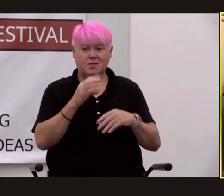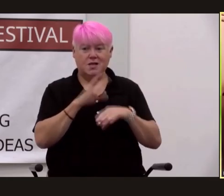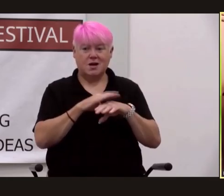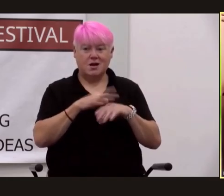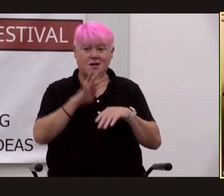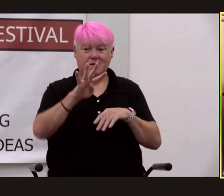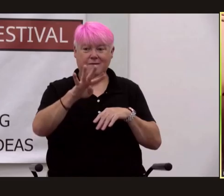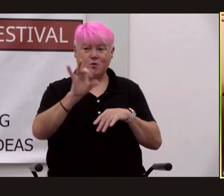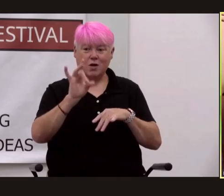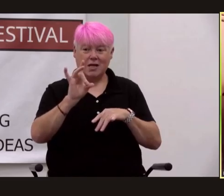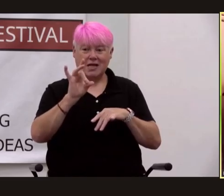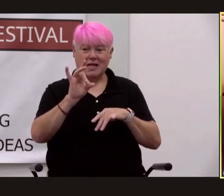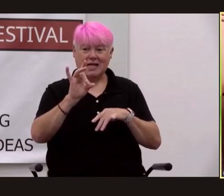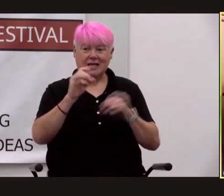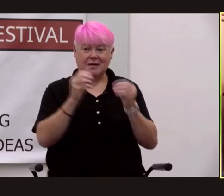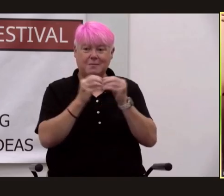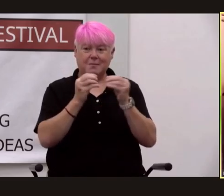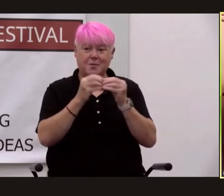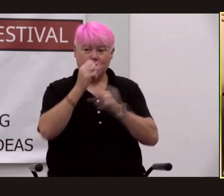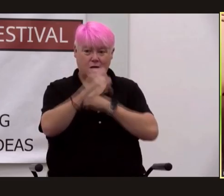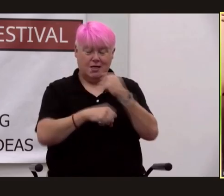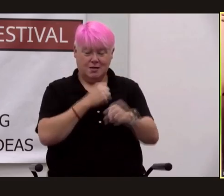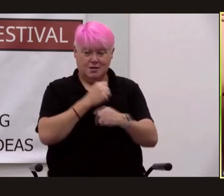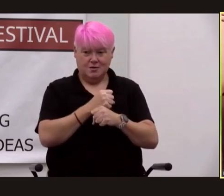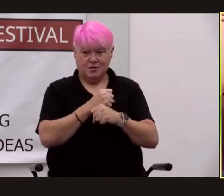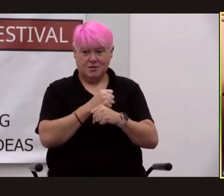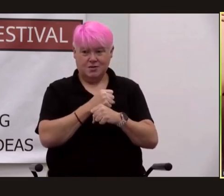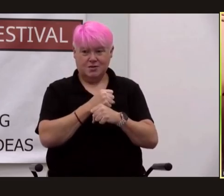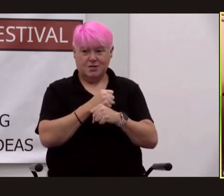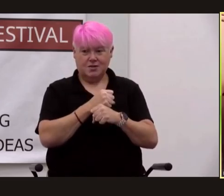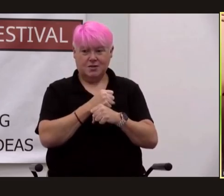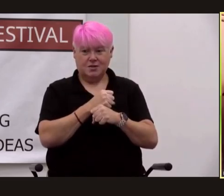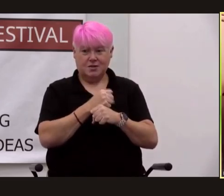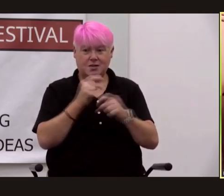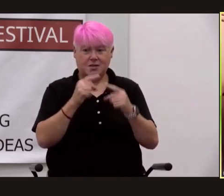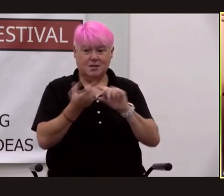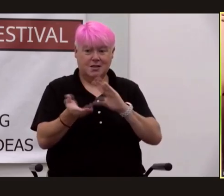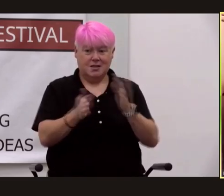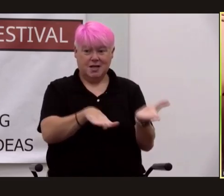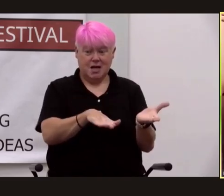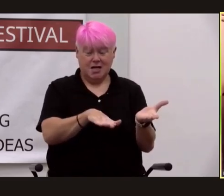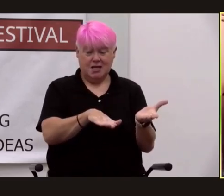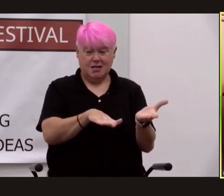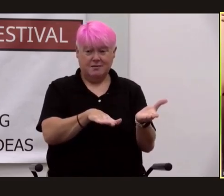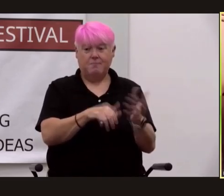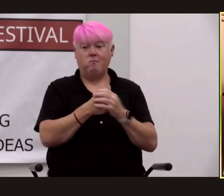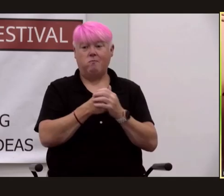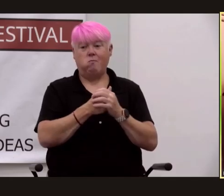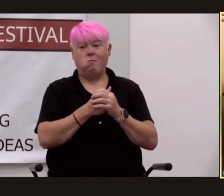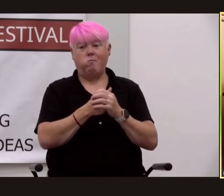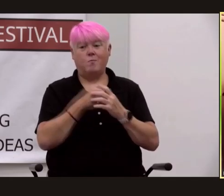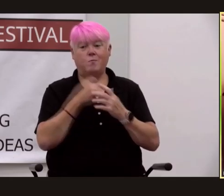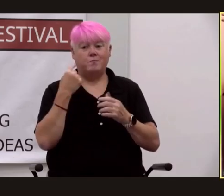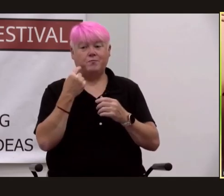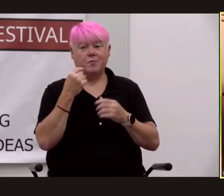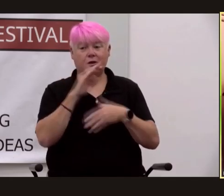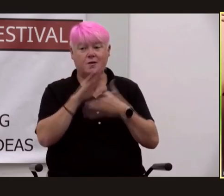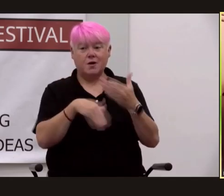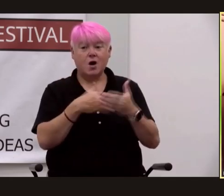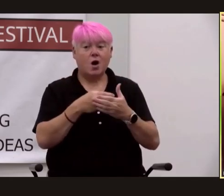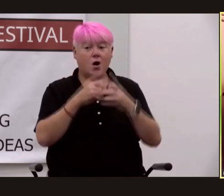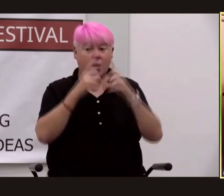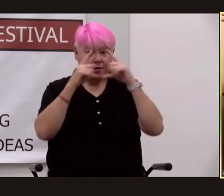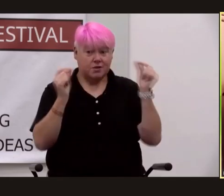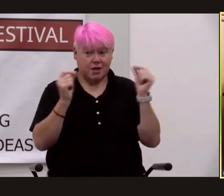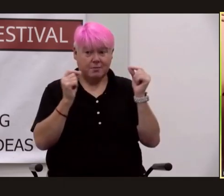more years until he passed away of natural causes it was all the japanese wanted they